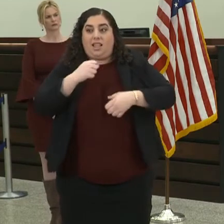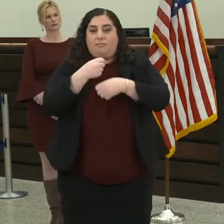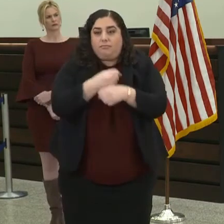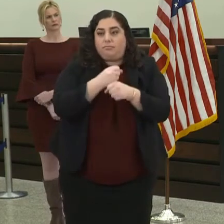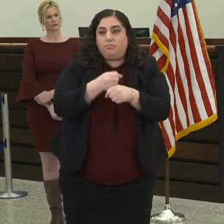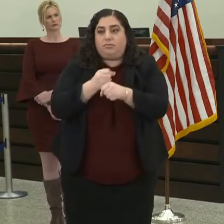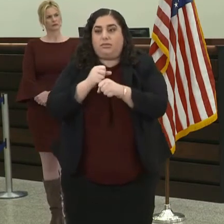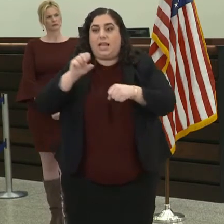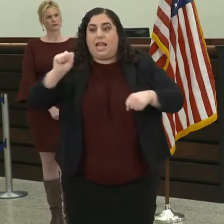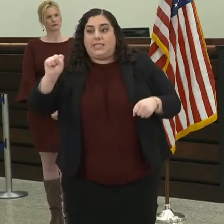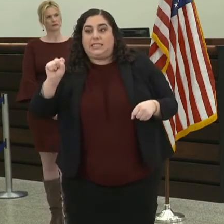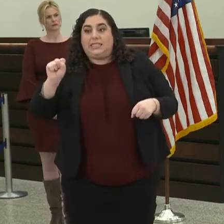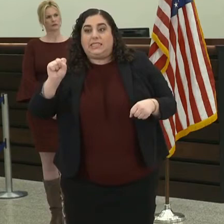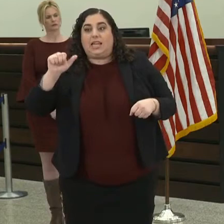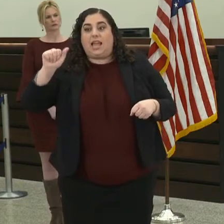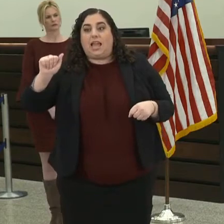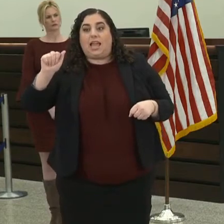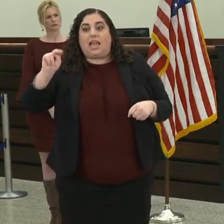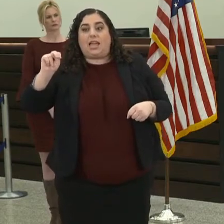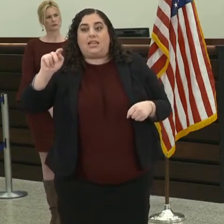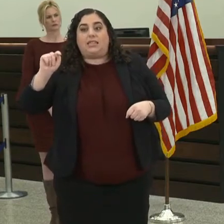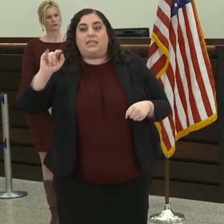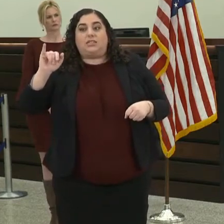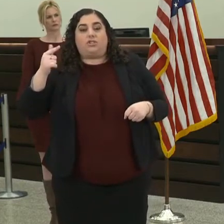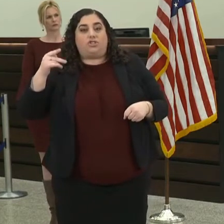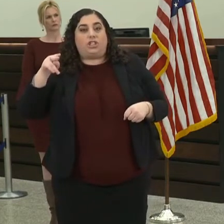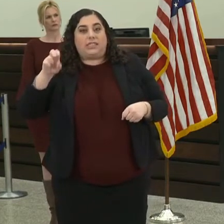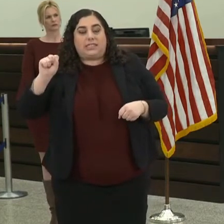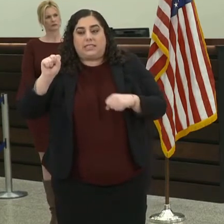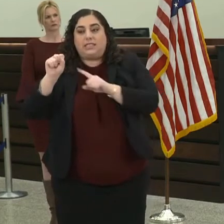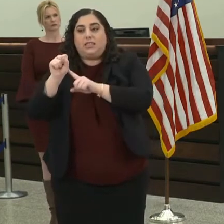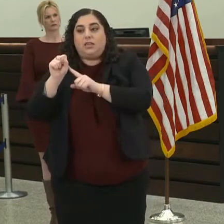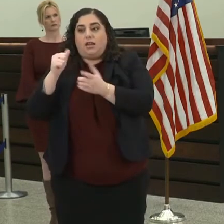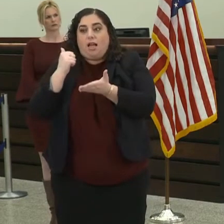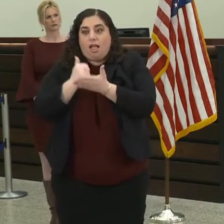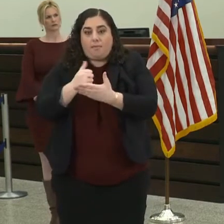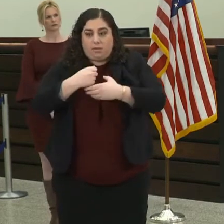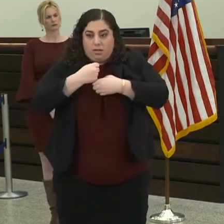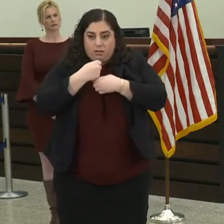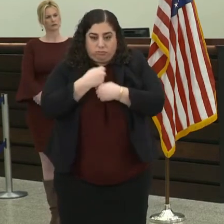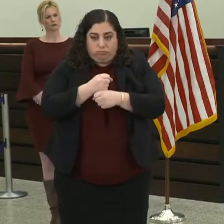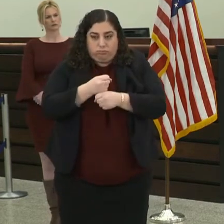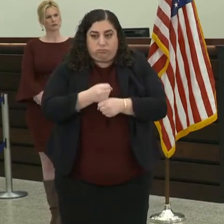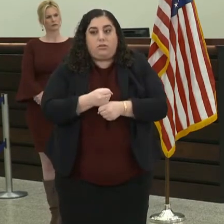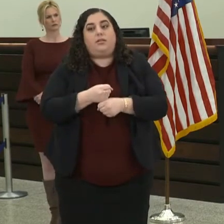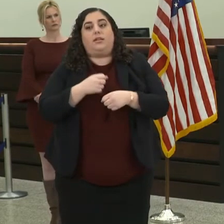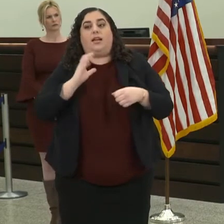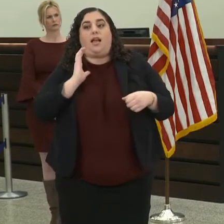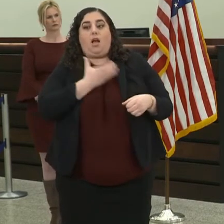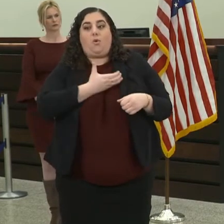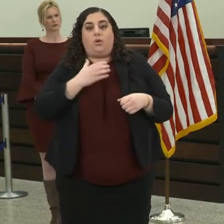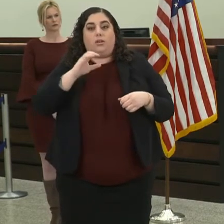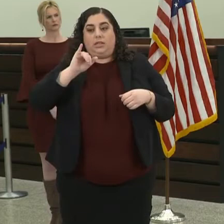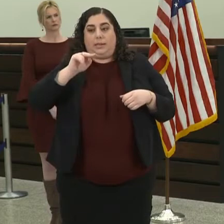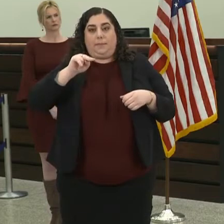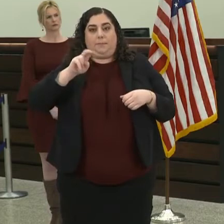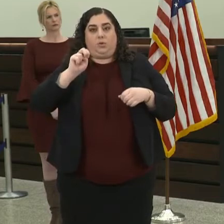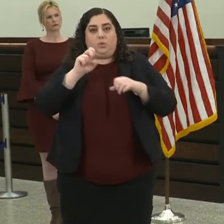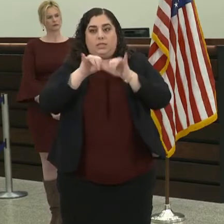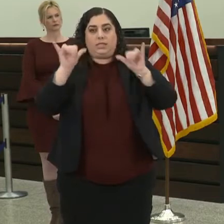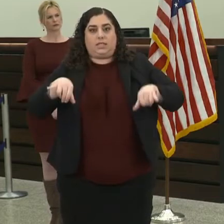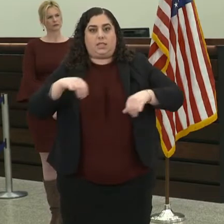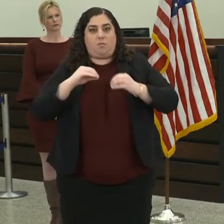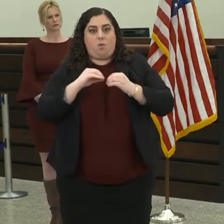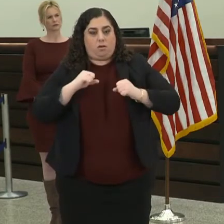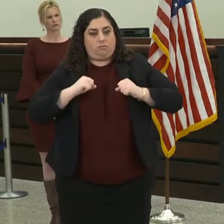to protect ourselves, to build up our immune systems and protect ourselves from this virus. It also has the potential to be a